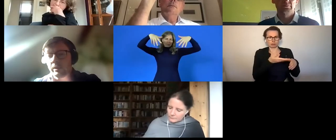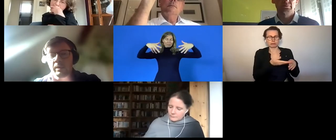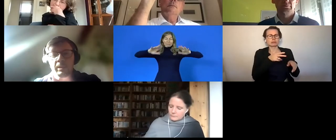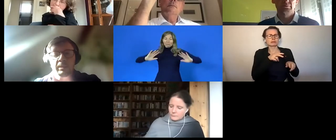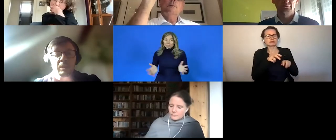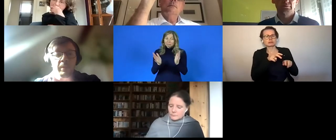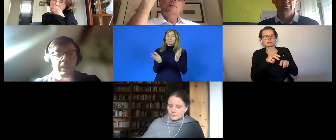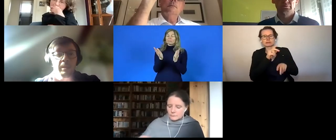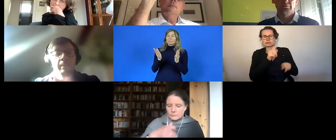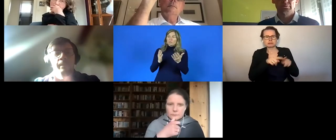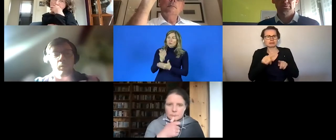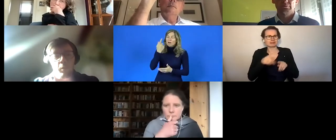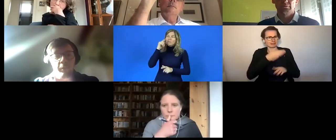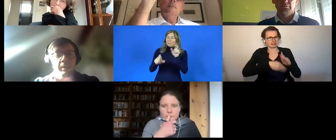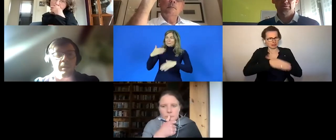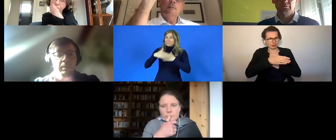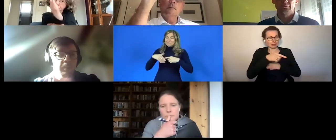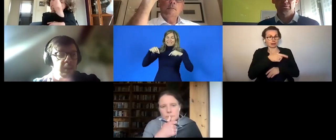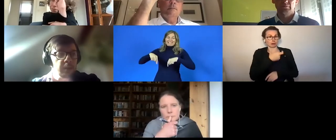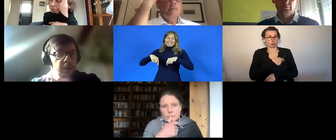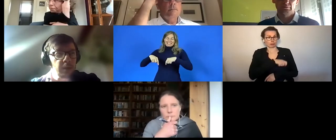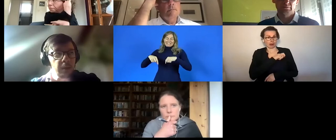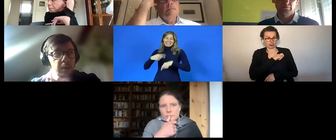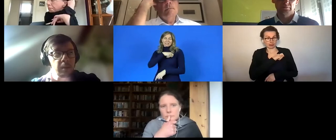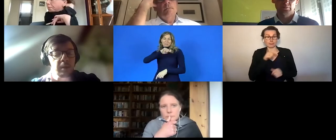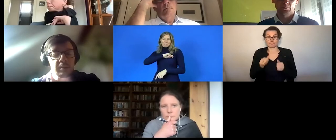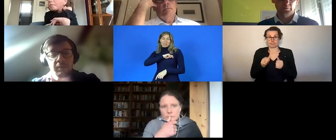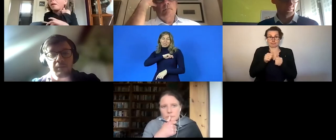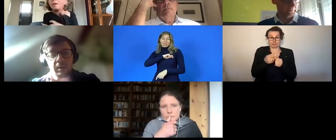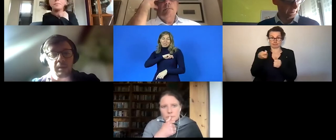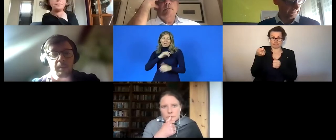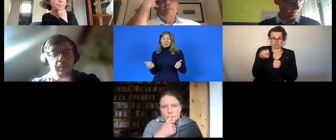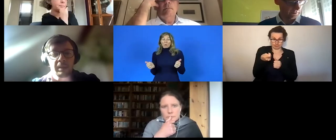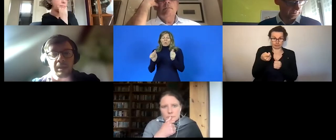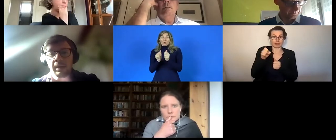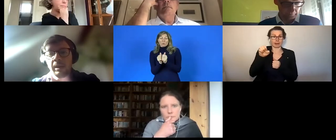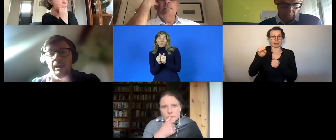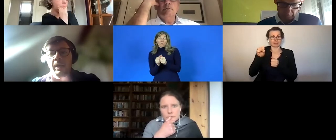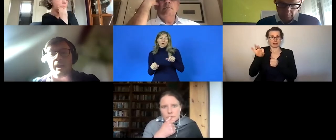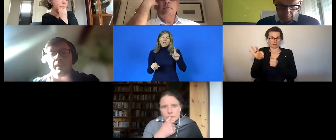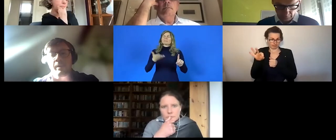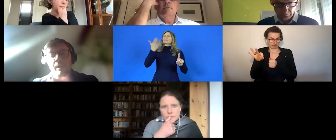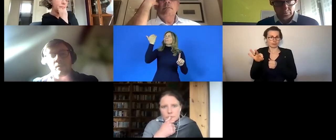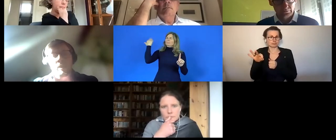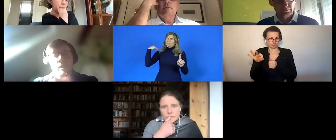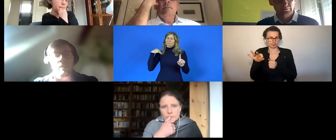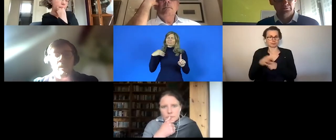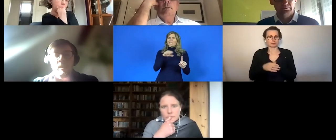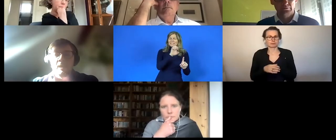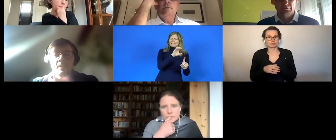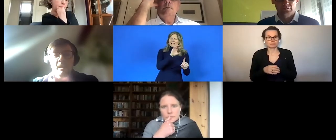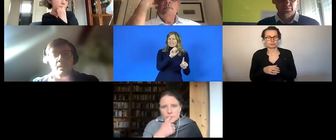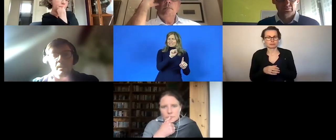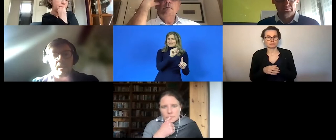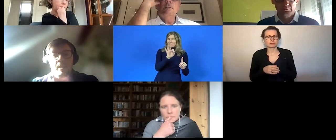of persons with disabilities in spain co-funded by the esf uh back then and that gathered together